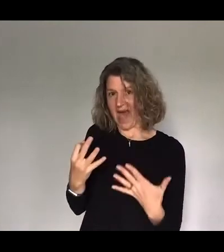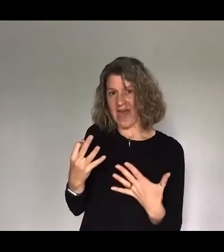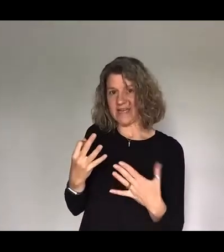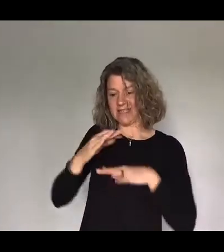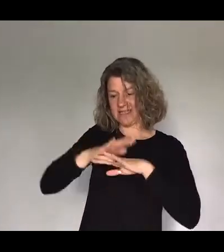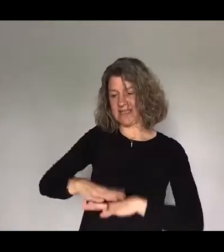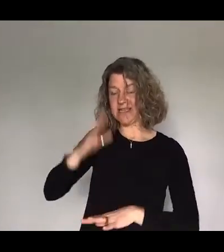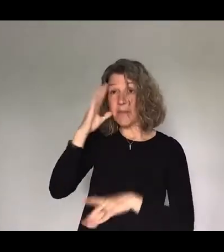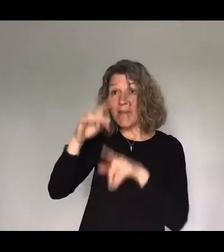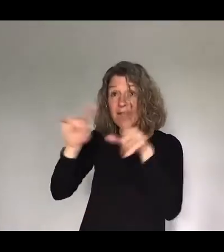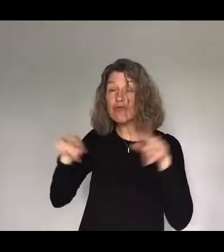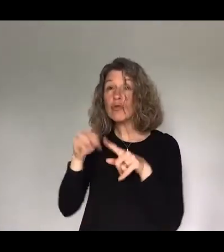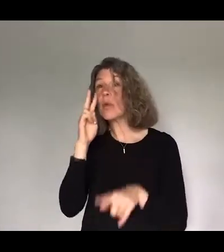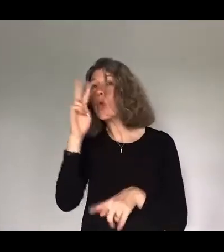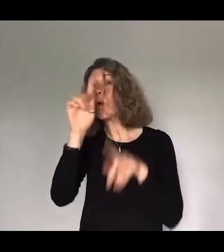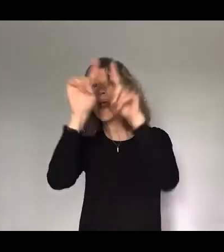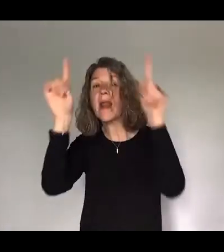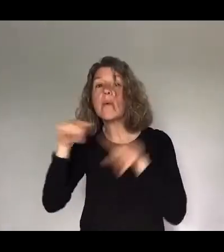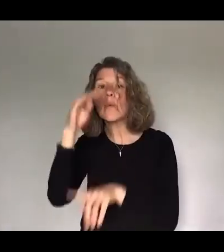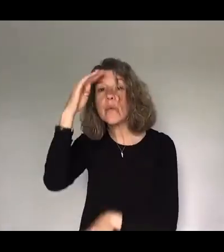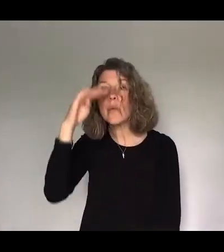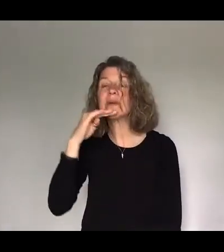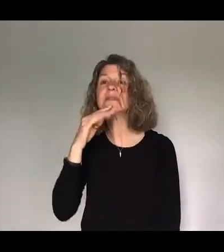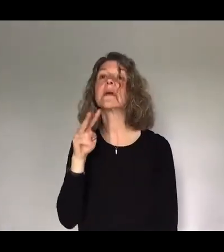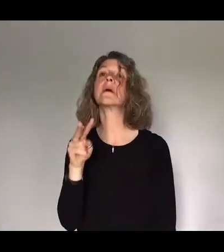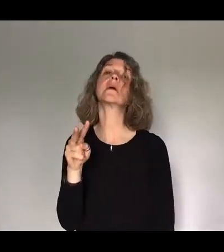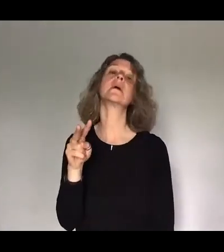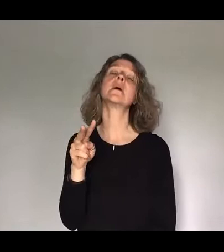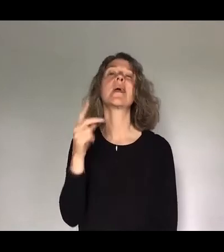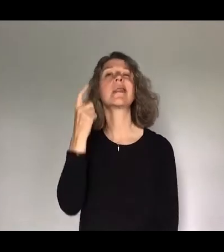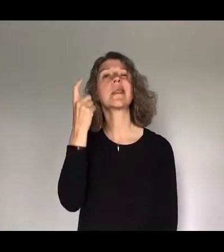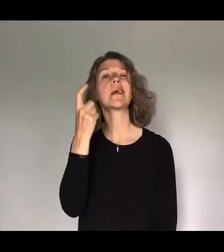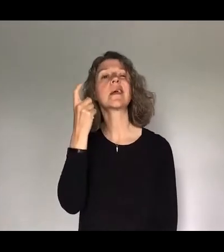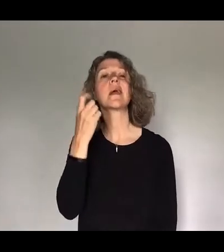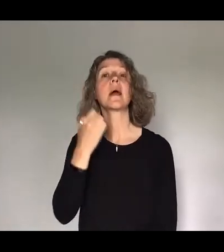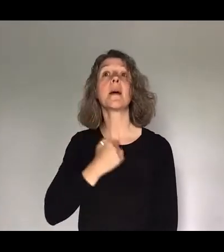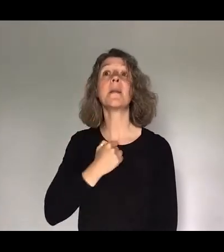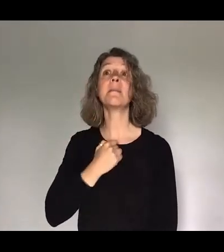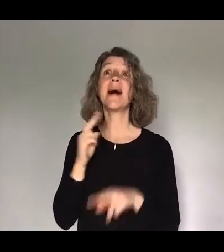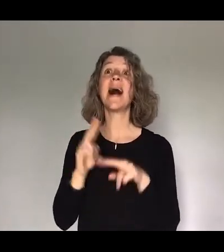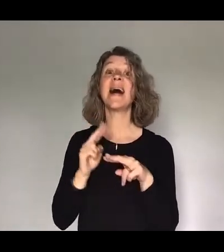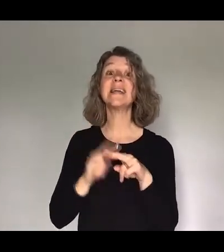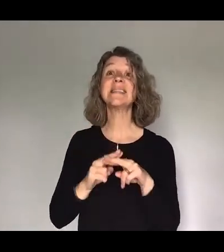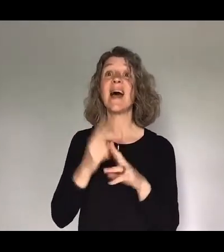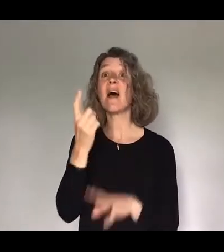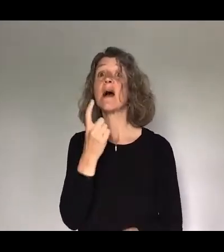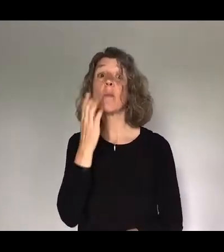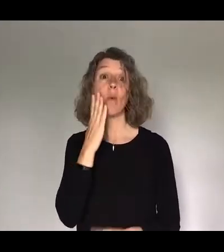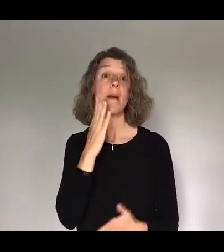looking out of the window at the drive outside thinking that my dad might turn up when he promised that he would and often he didn't